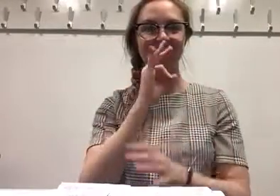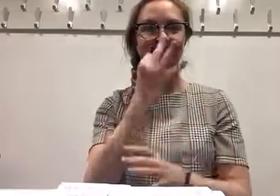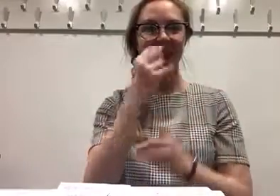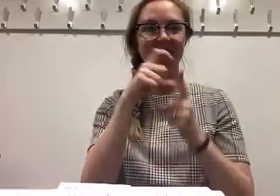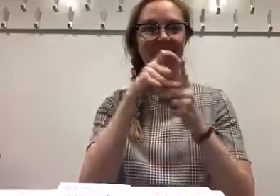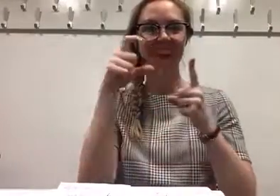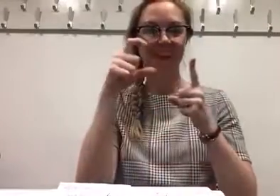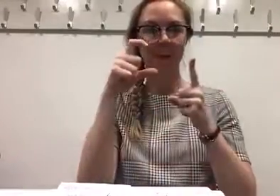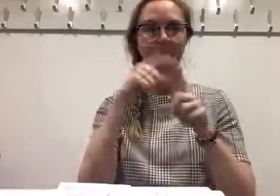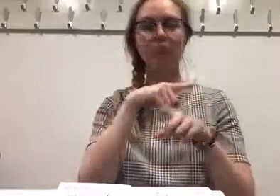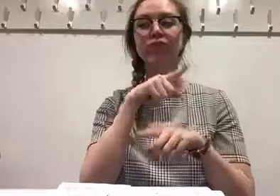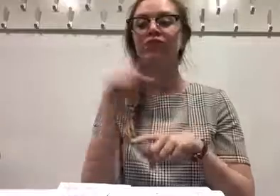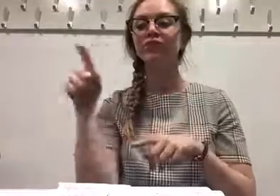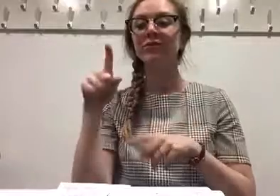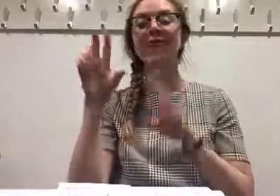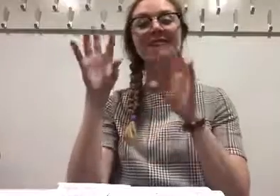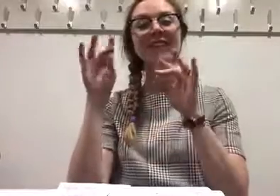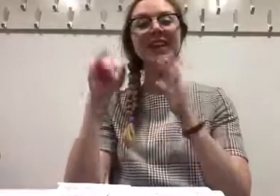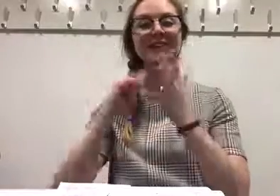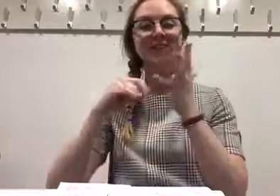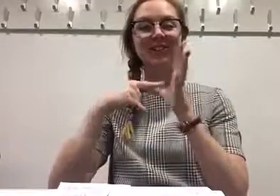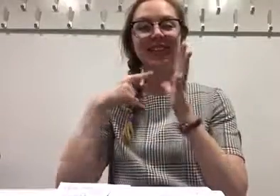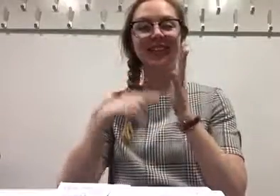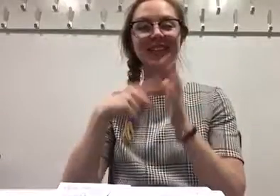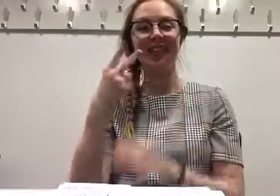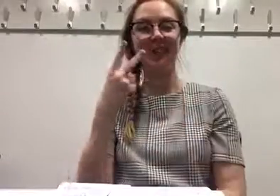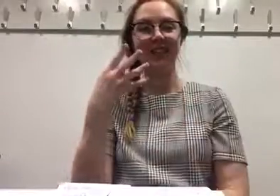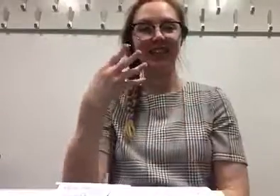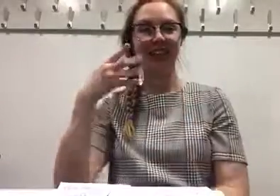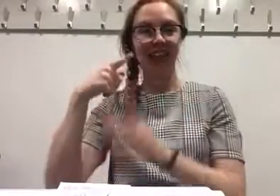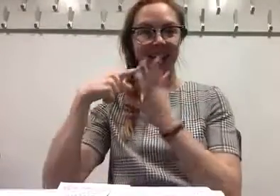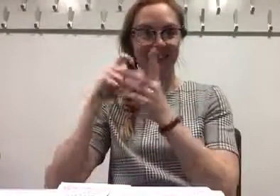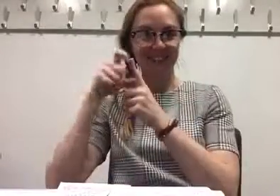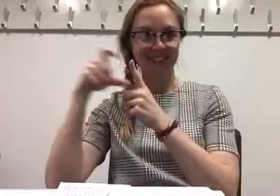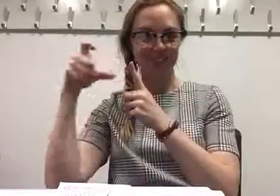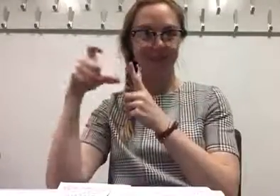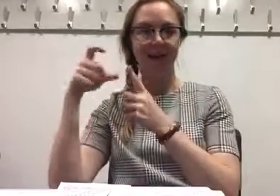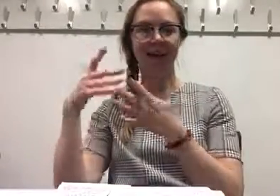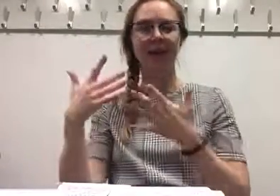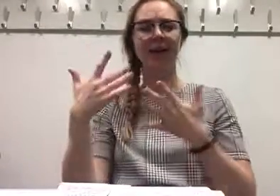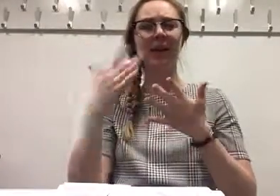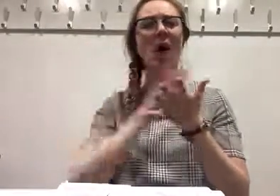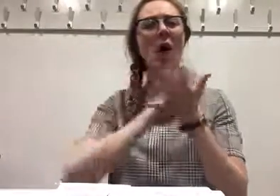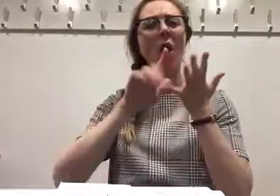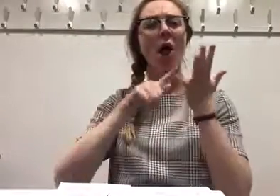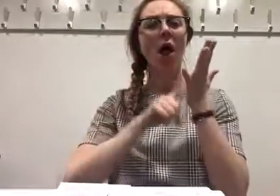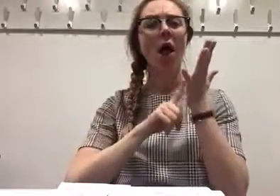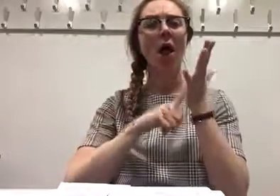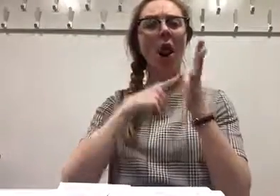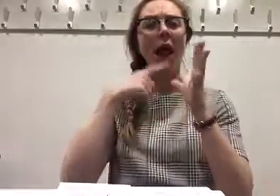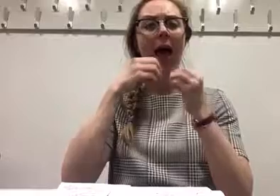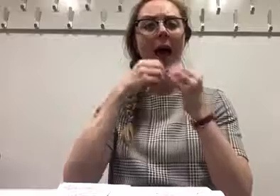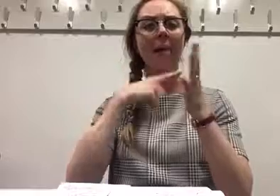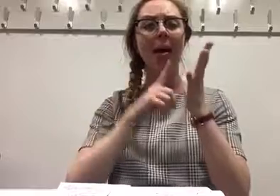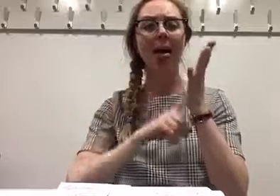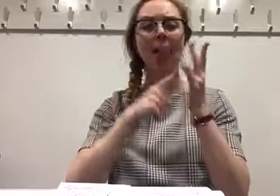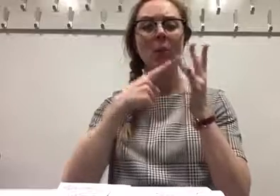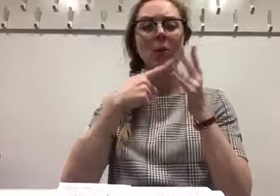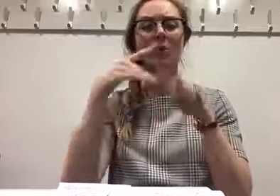somebody..? Is someone or is a child or